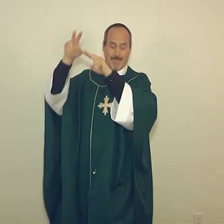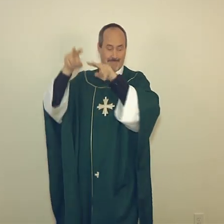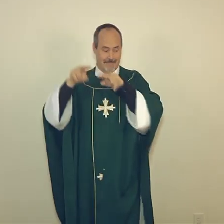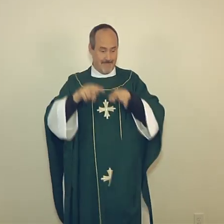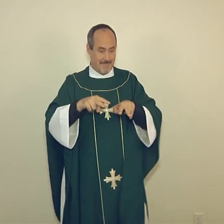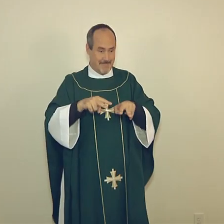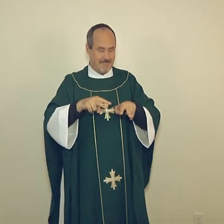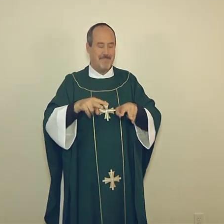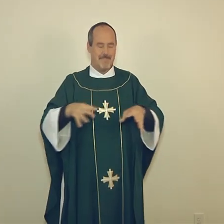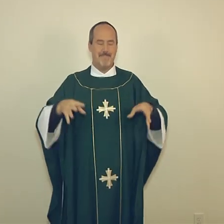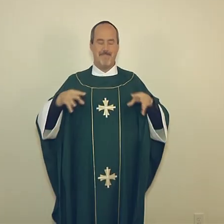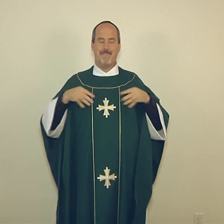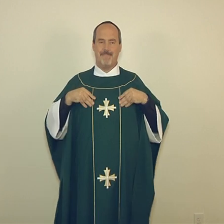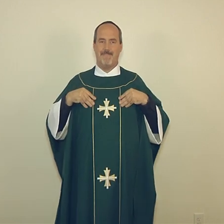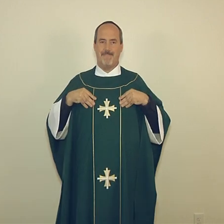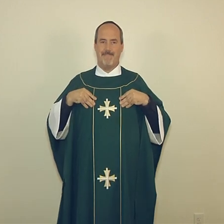God the Almighty Father.